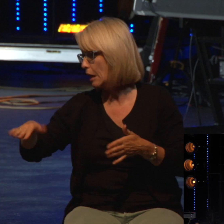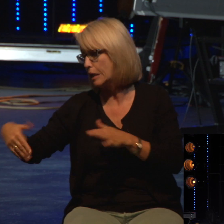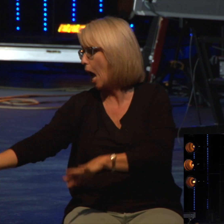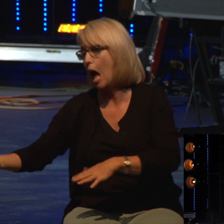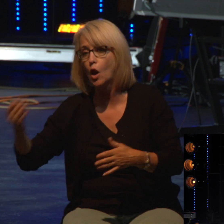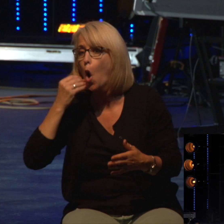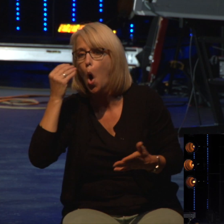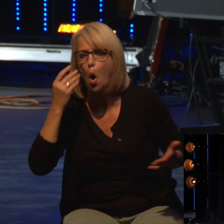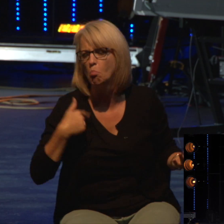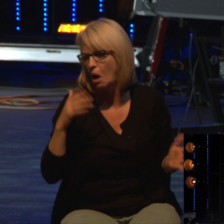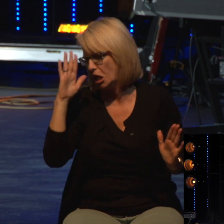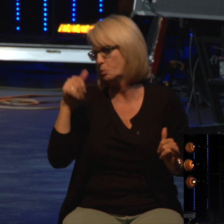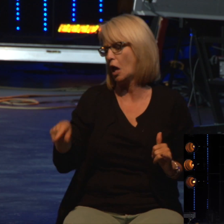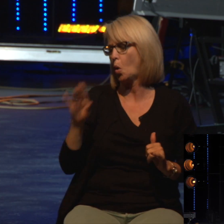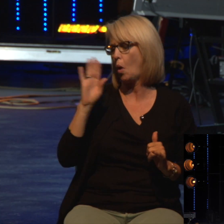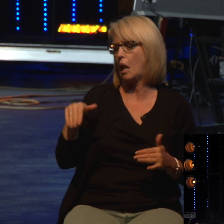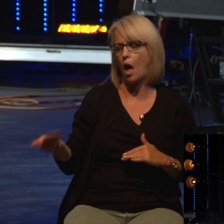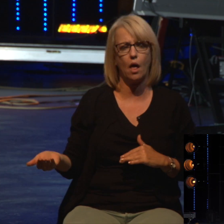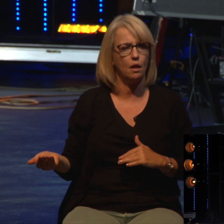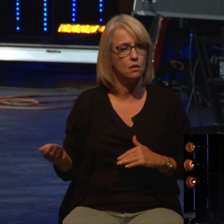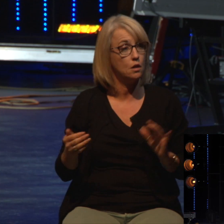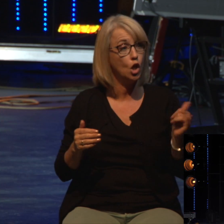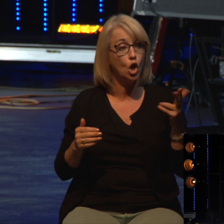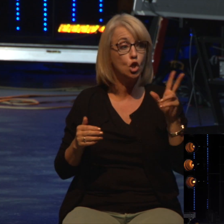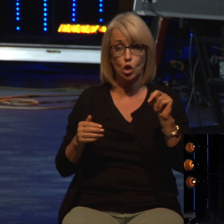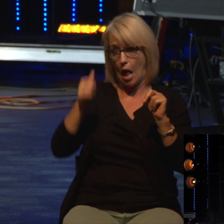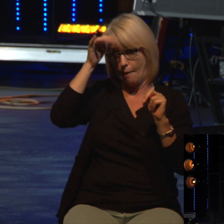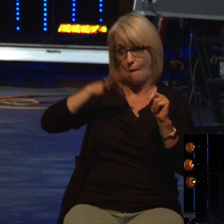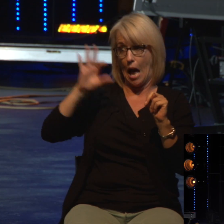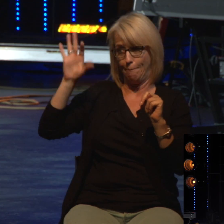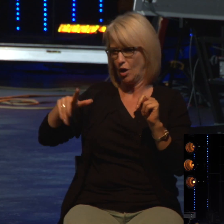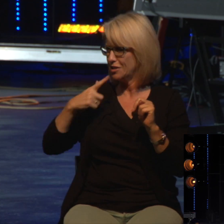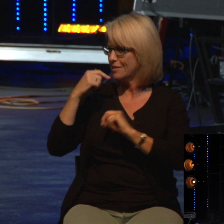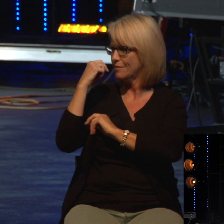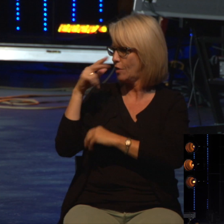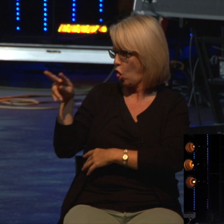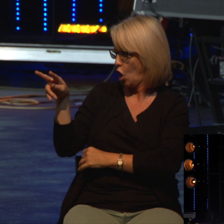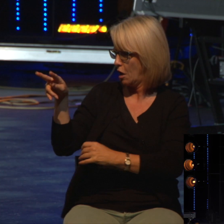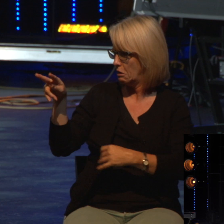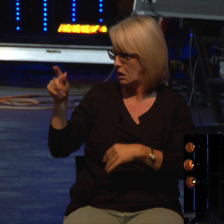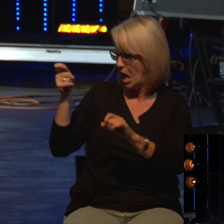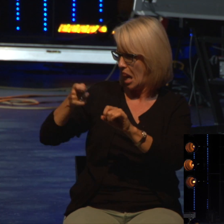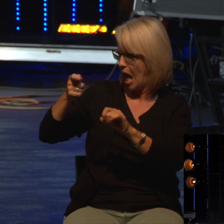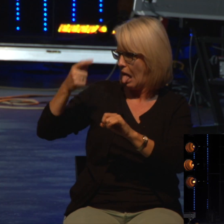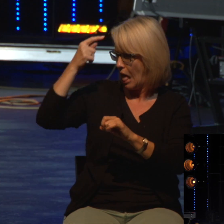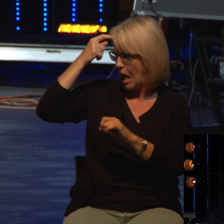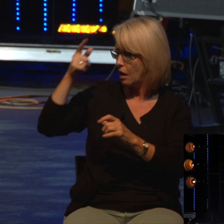all expected something like that. John Doan stood there looking at the skull with the nail in it. And he said, may